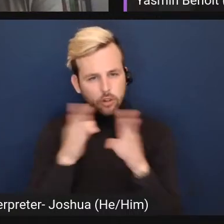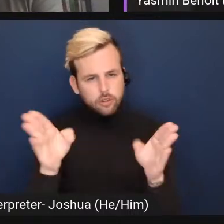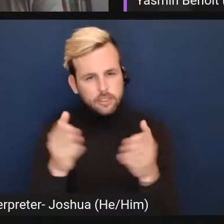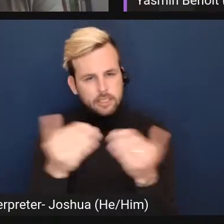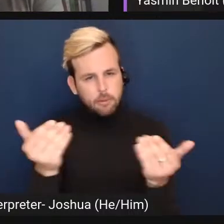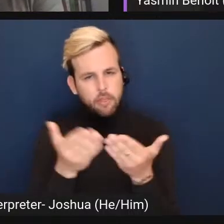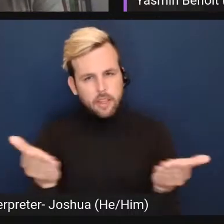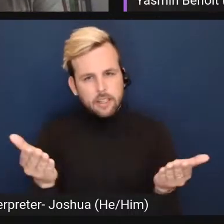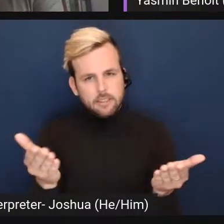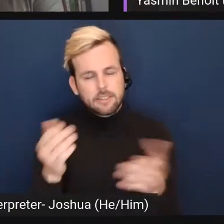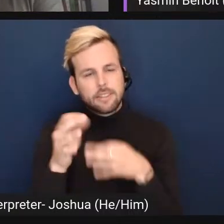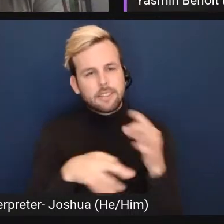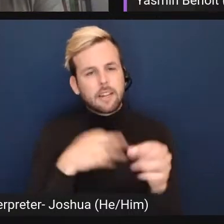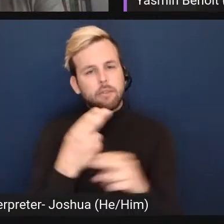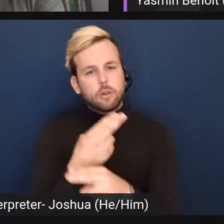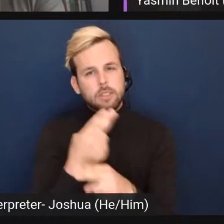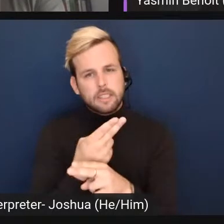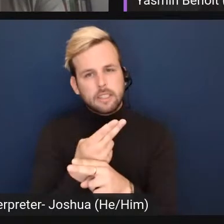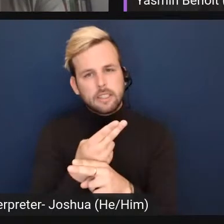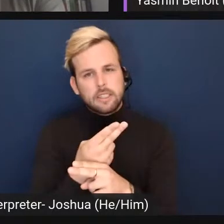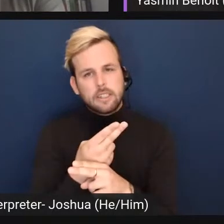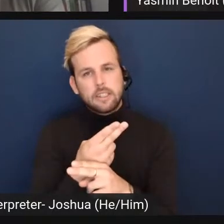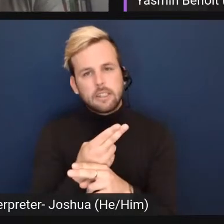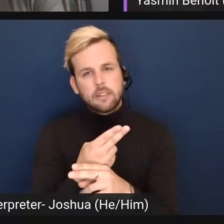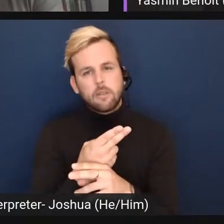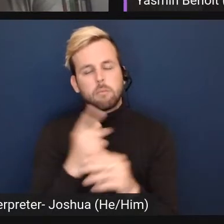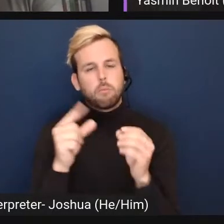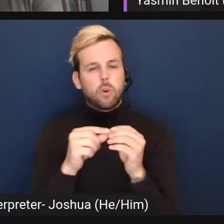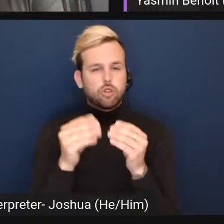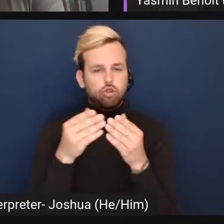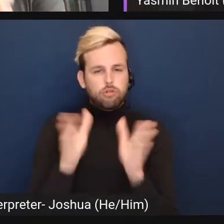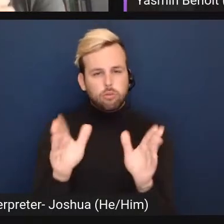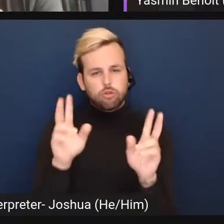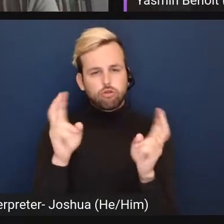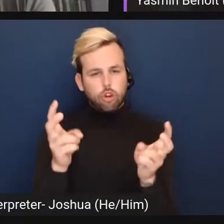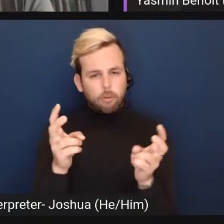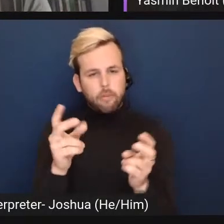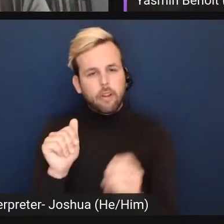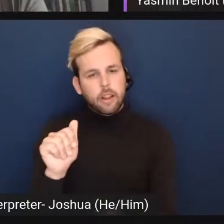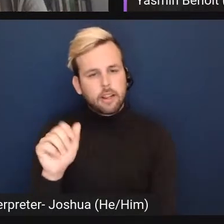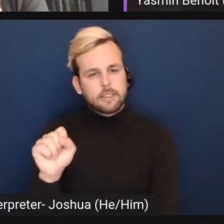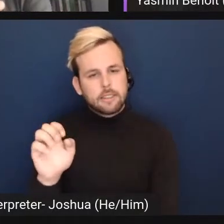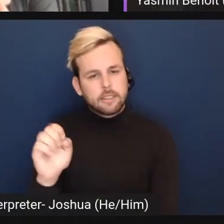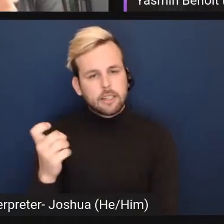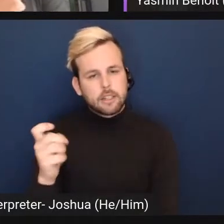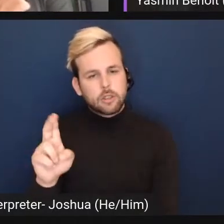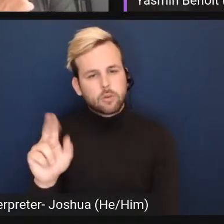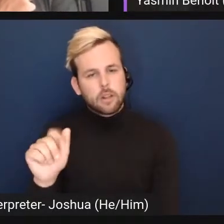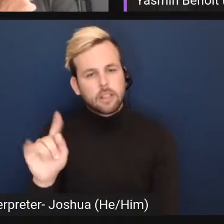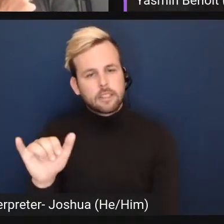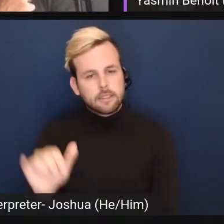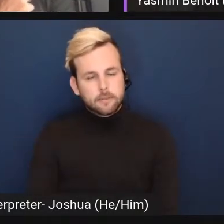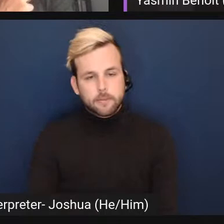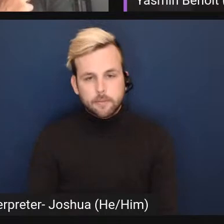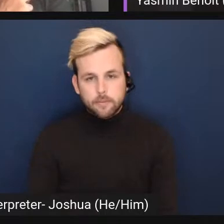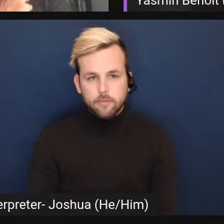instead of using a kind of slightly more general term of asexuality. So we,